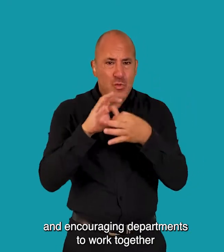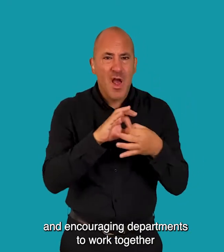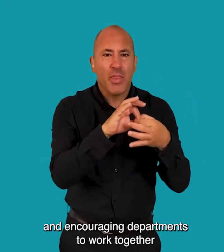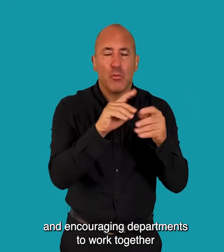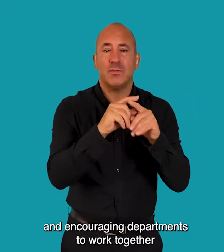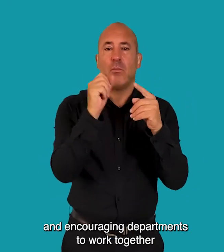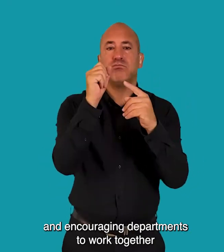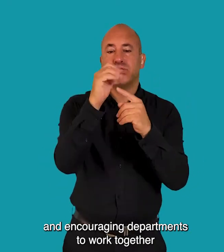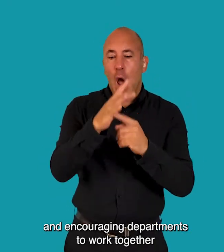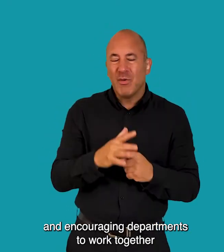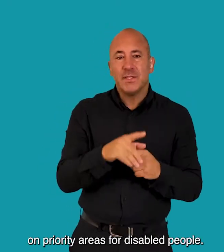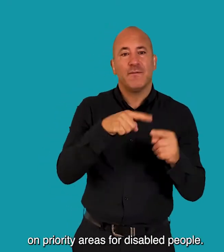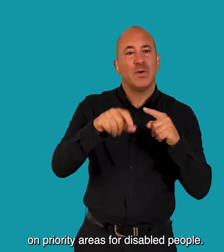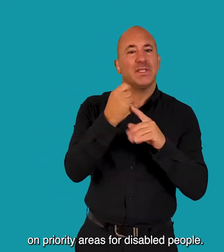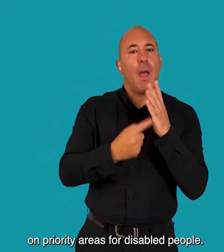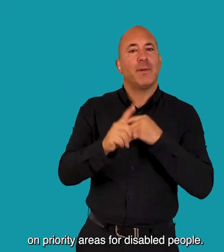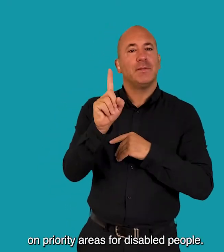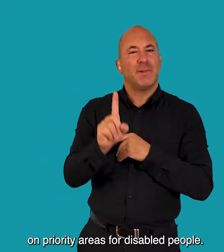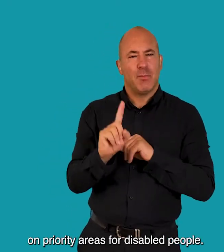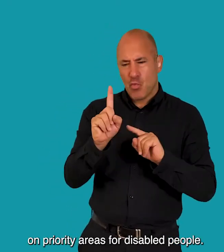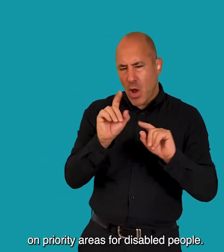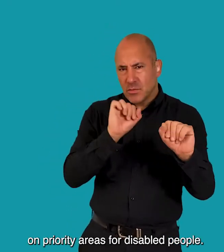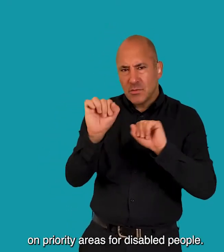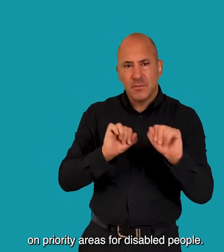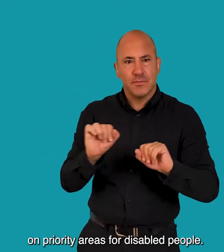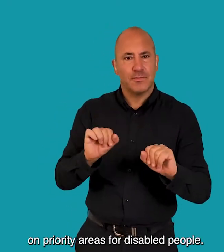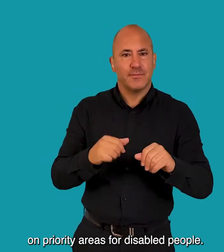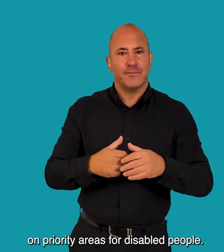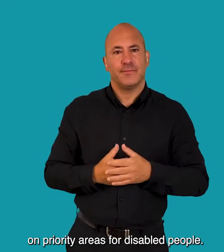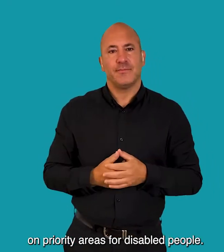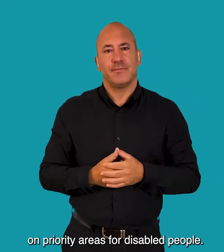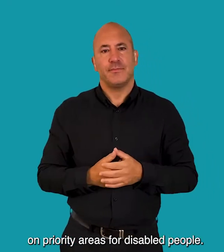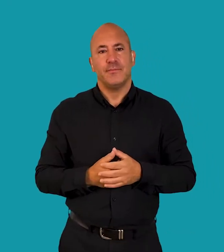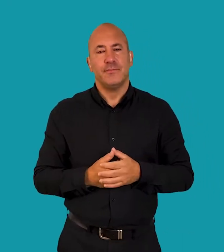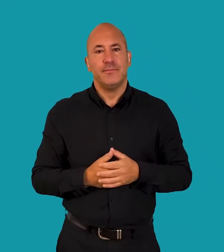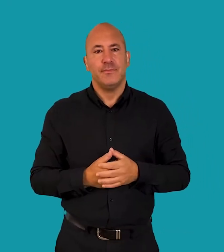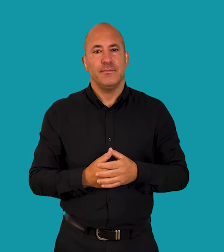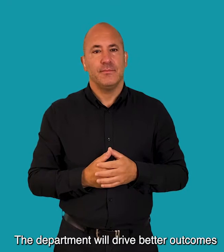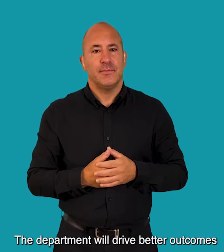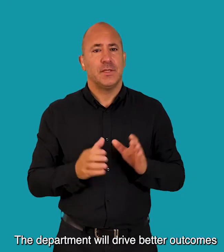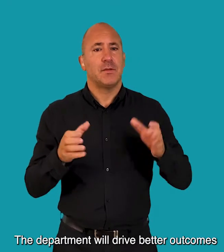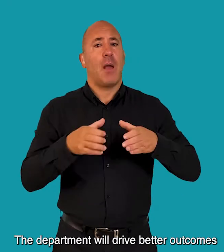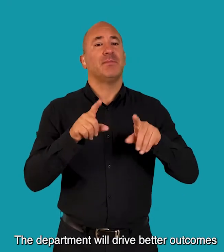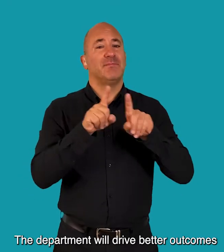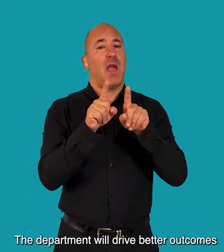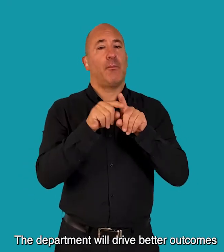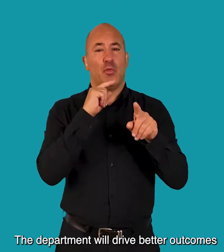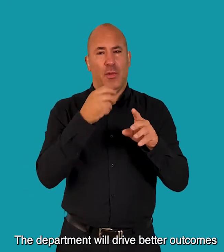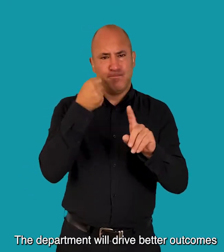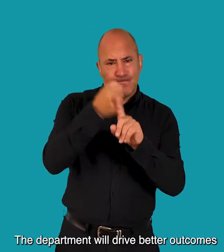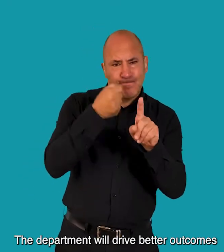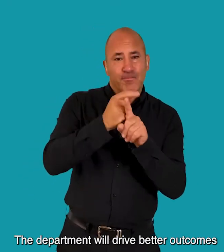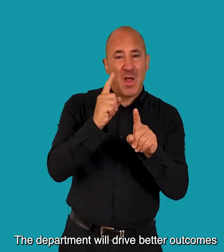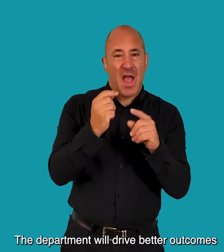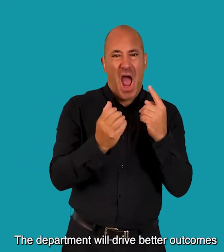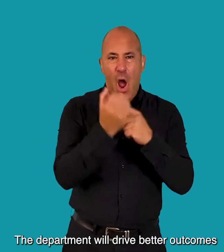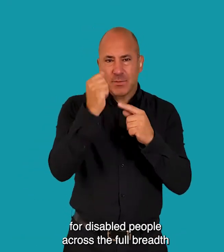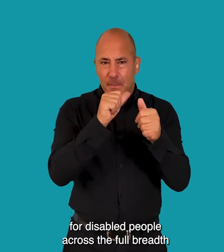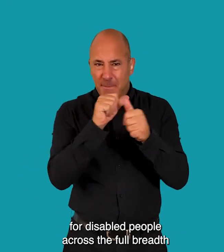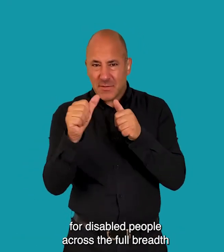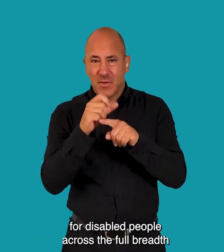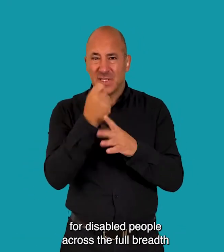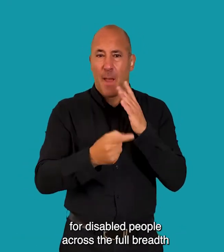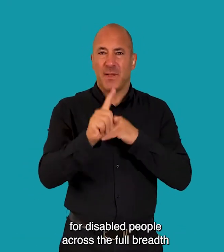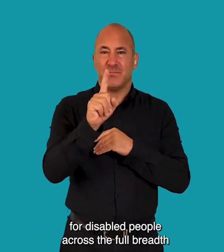departments to work together on priority areas for disabled people The Department will drive better outcomes